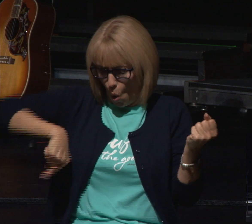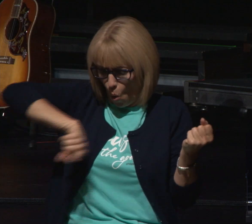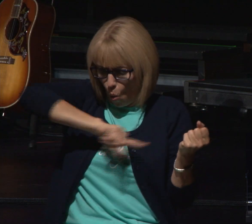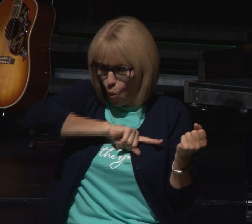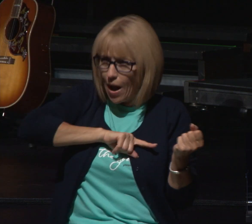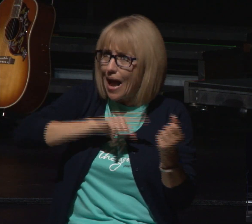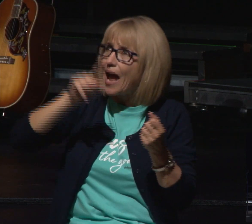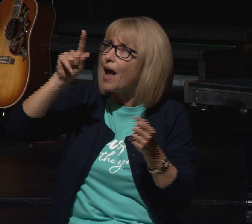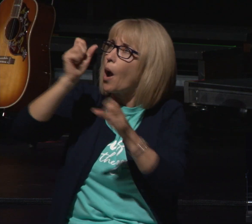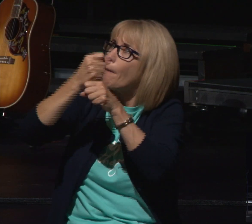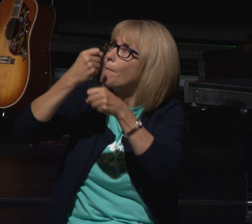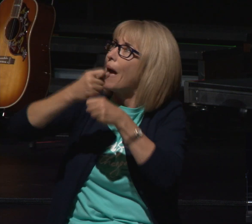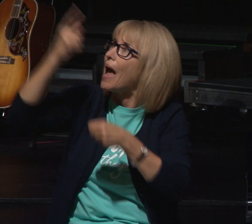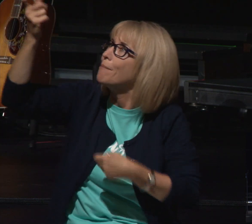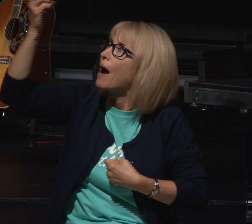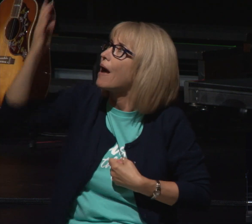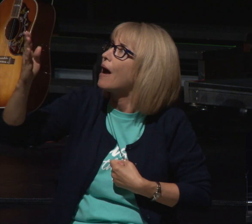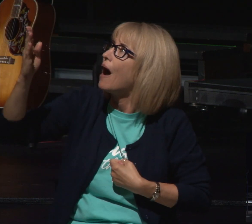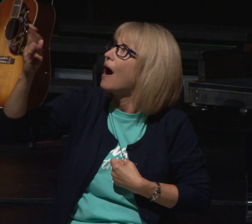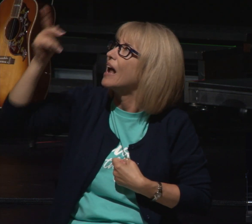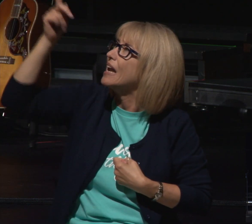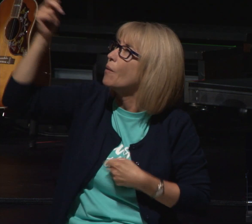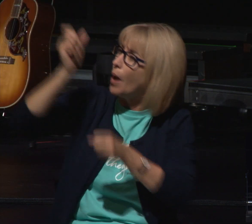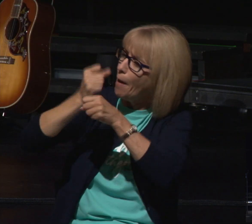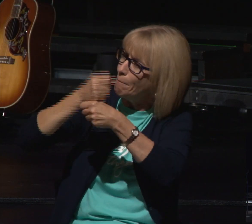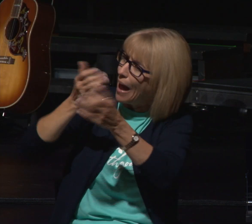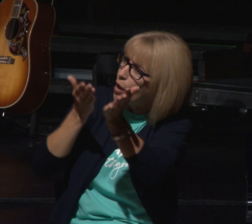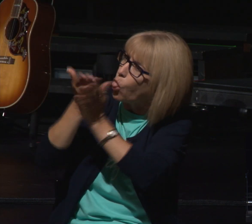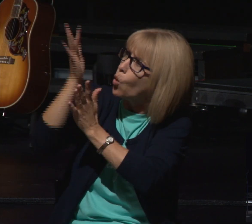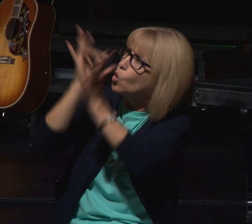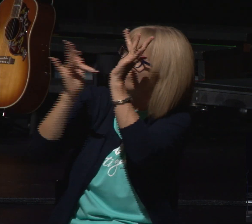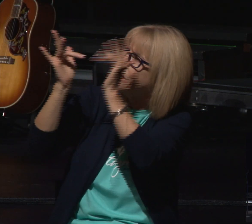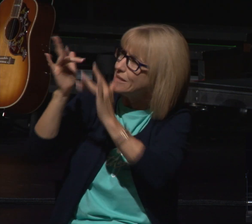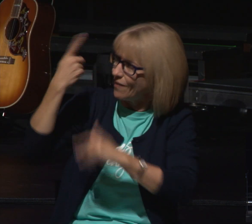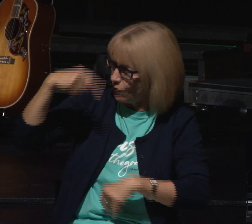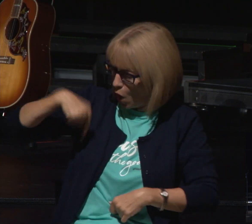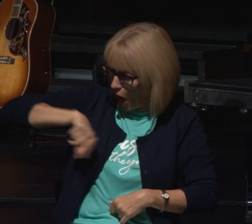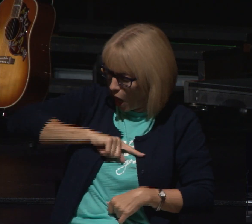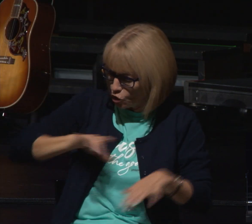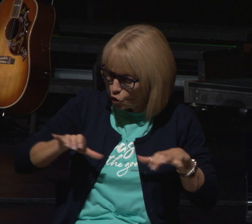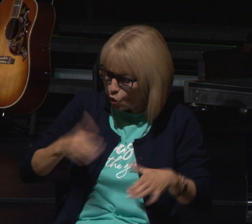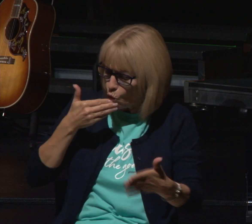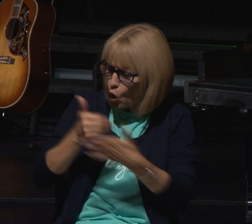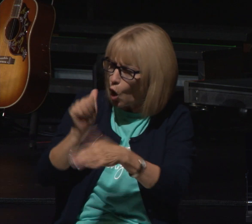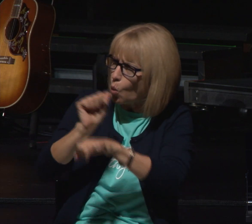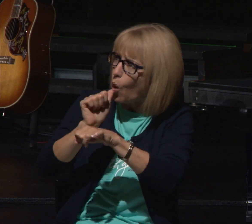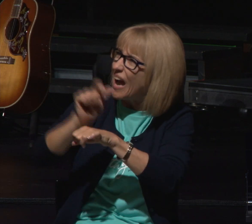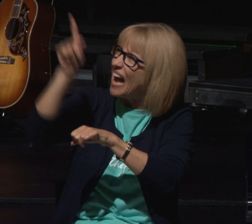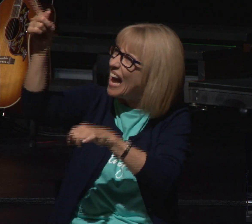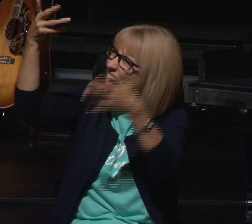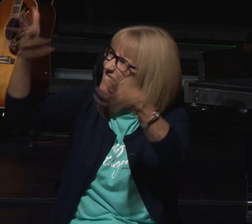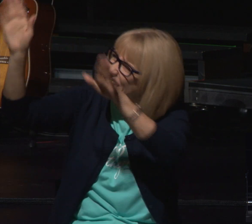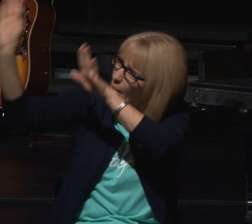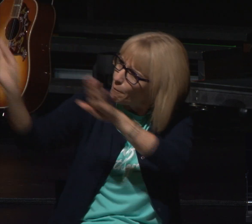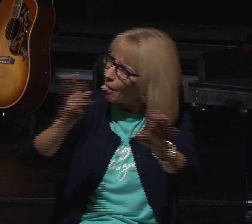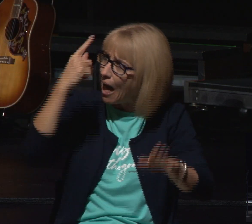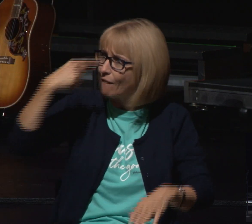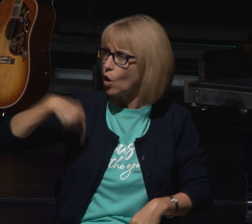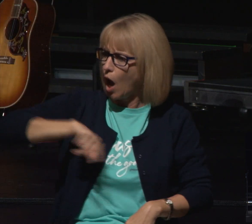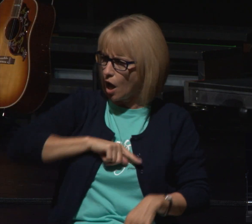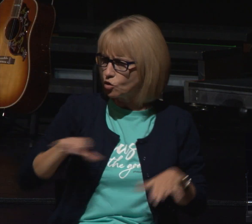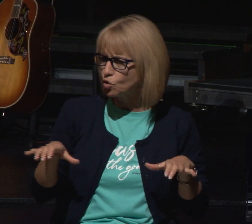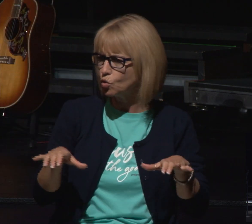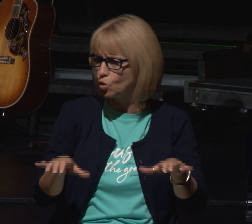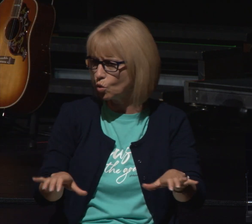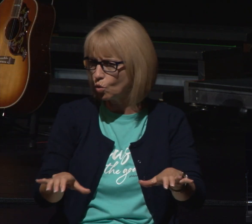we are god's workmanship created in christ jesus to do good works which god prepared in advance for us to